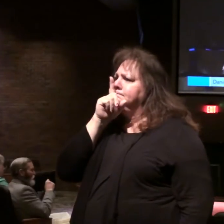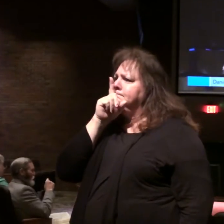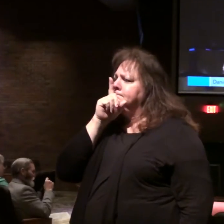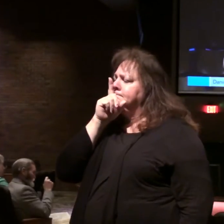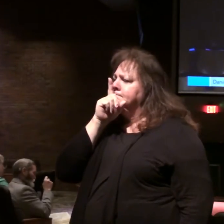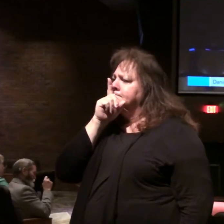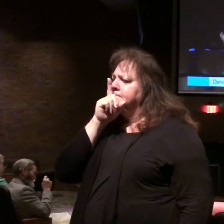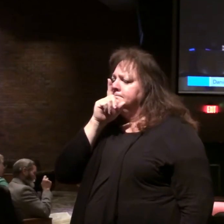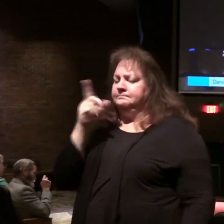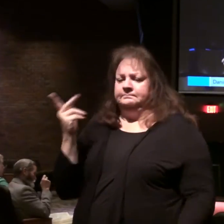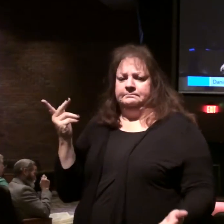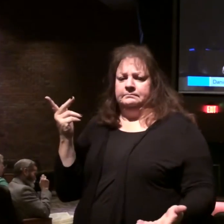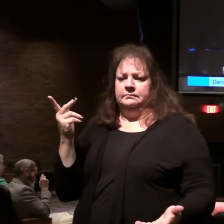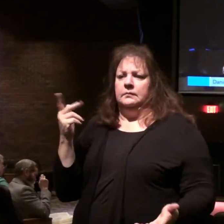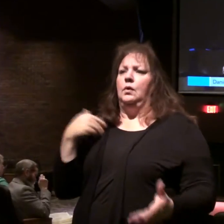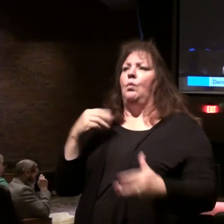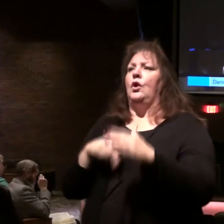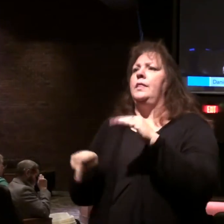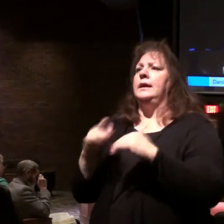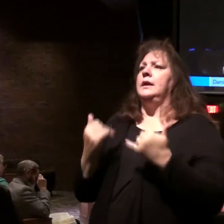they're in the kingdom.